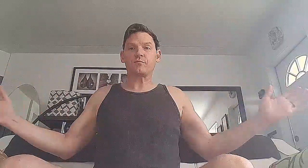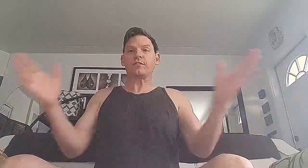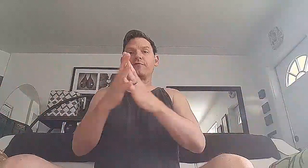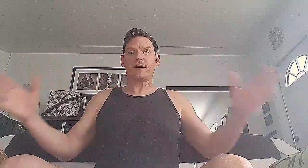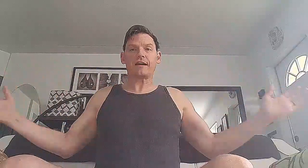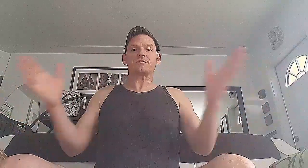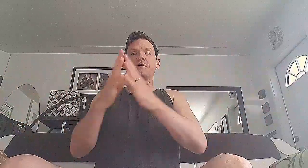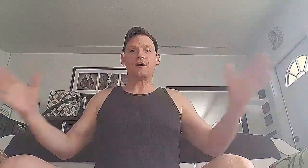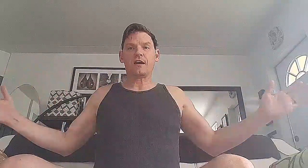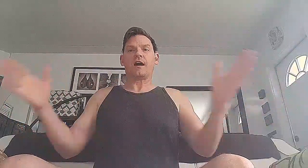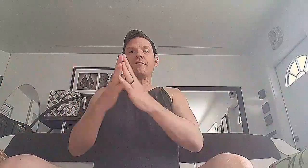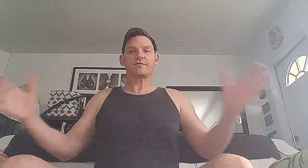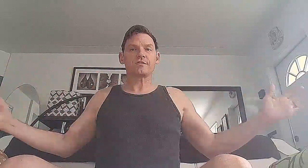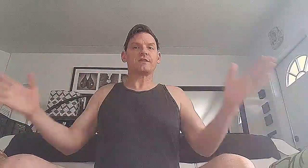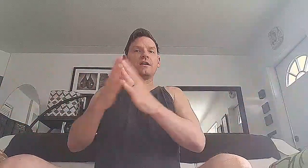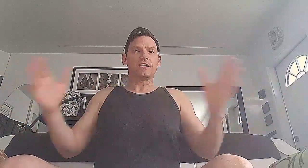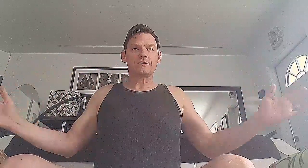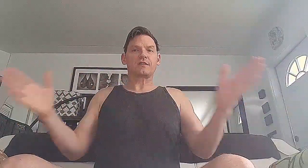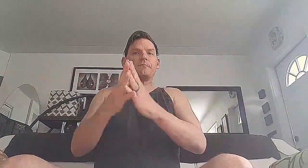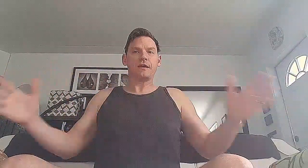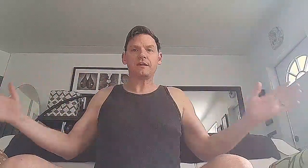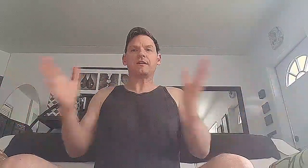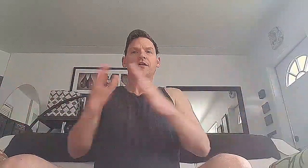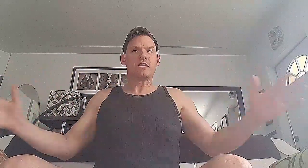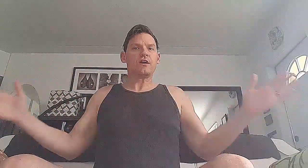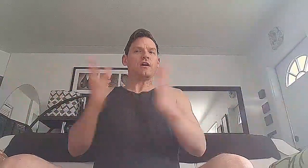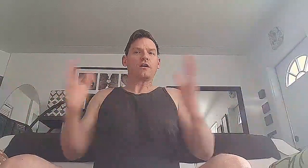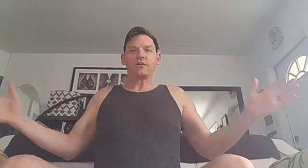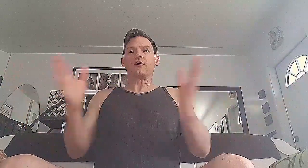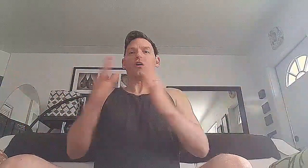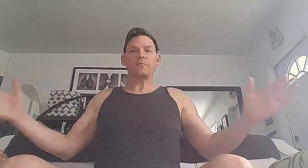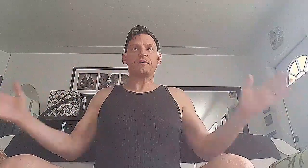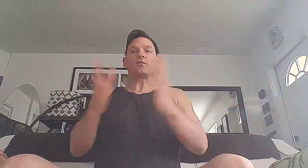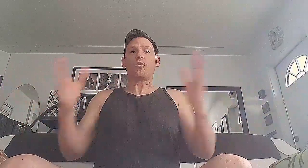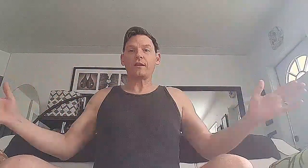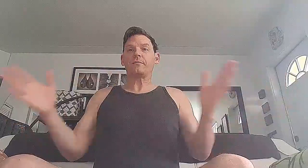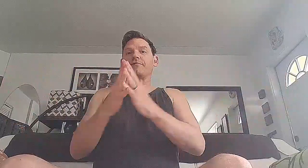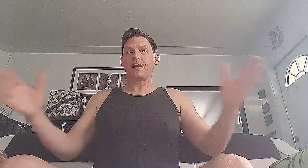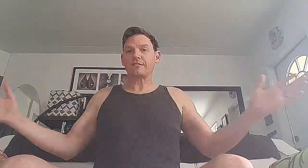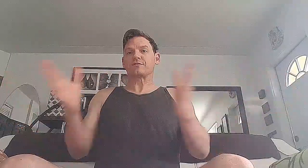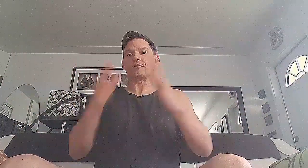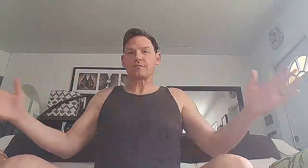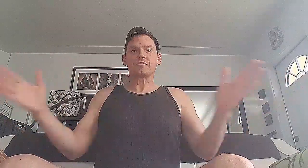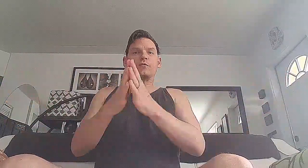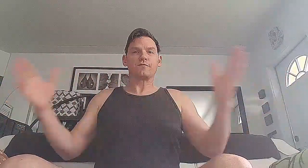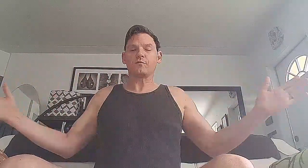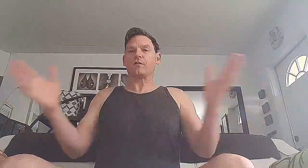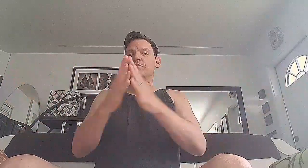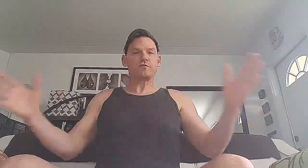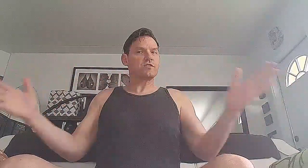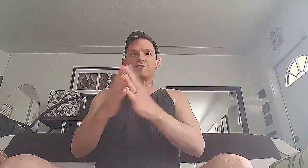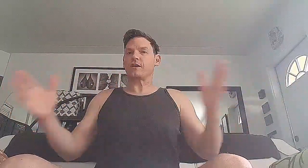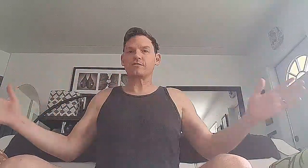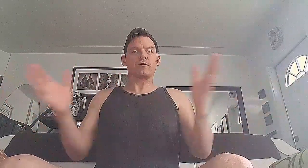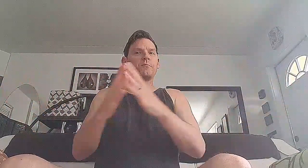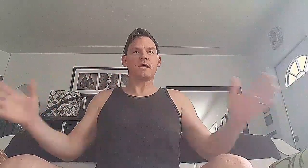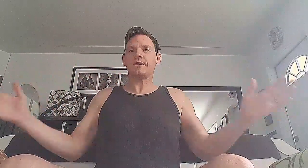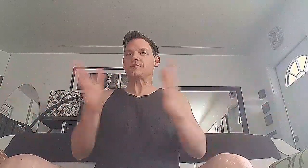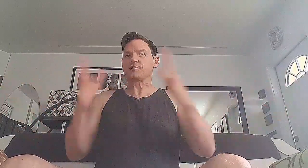it real fast, obviously it's going to make your heartbeat quite a bit faster. So if you want to, can set your own pace.